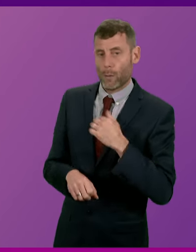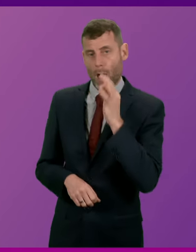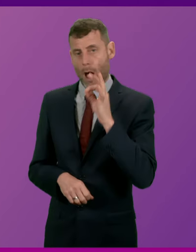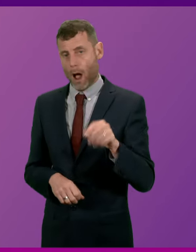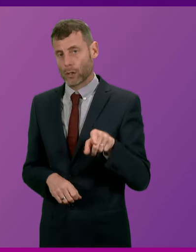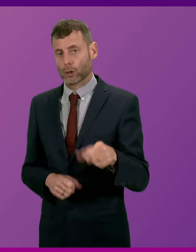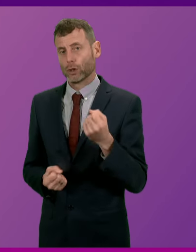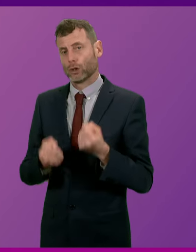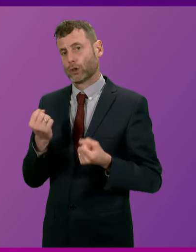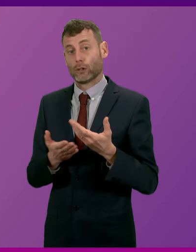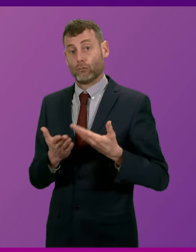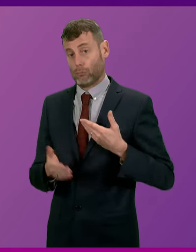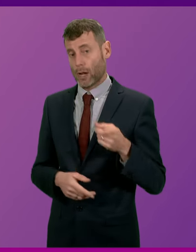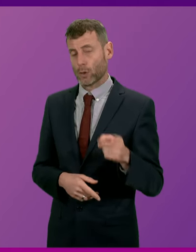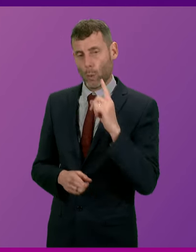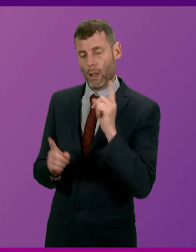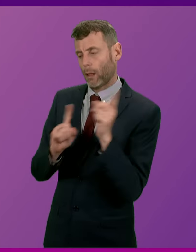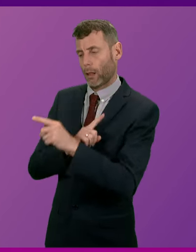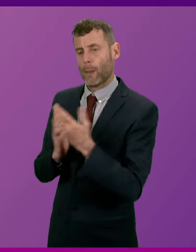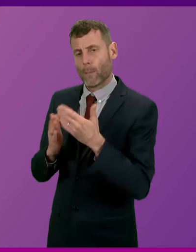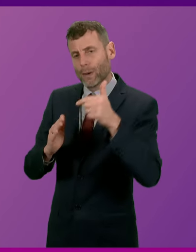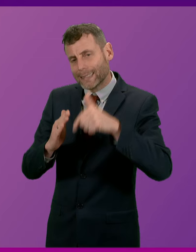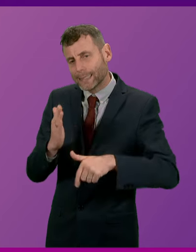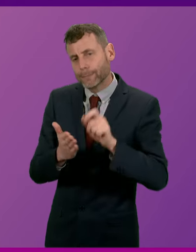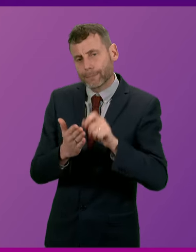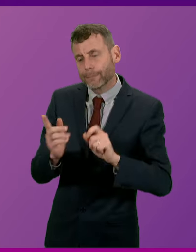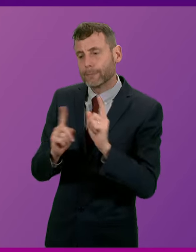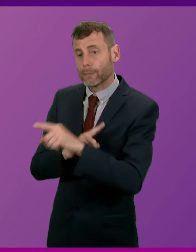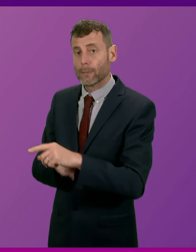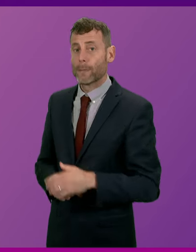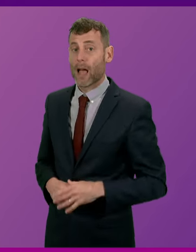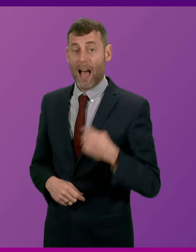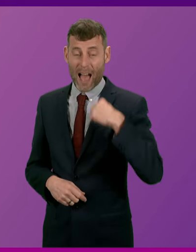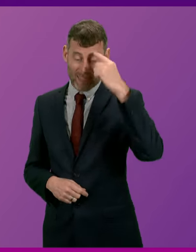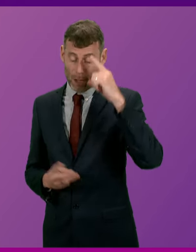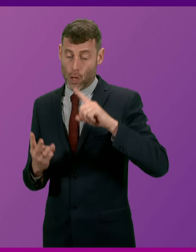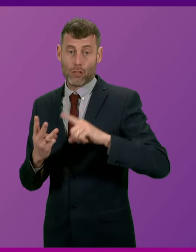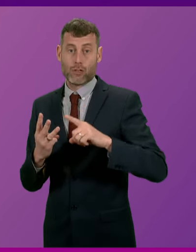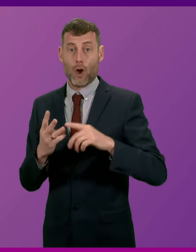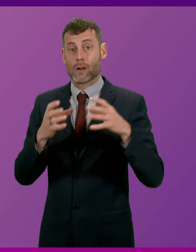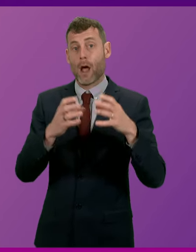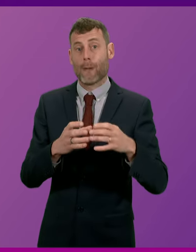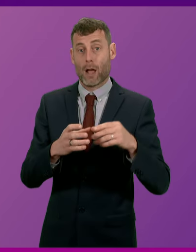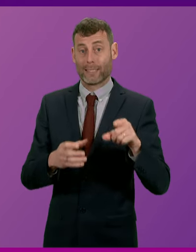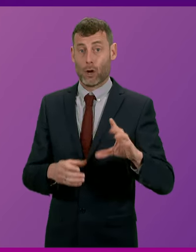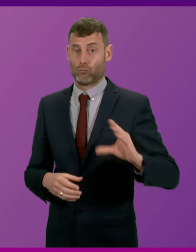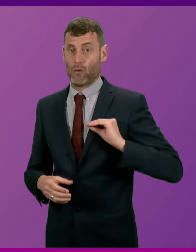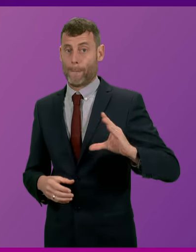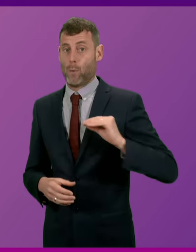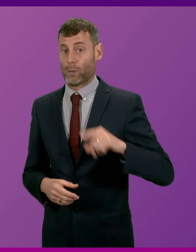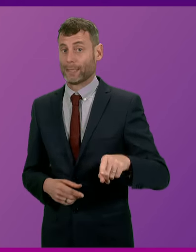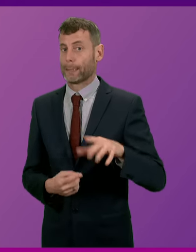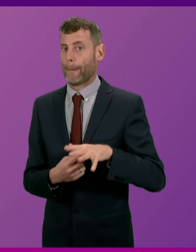Foyce Oshoudri with the detail but that's why for example third party reporting centres are really important and they've had some misinformation and